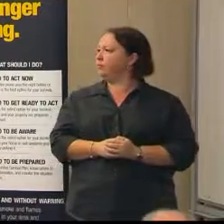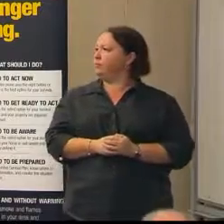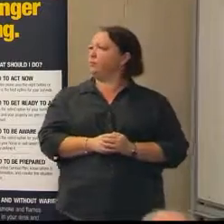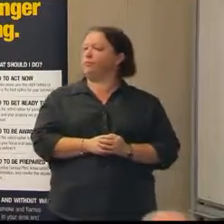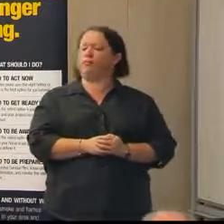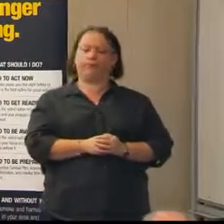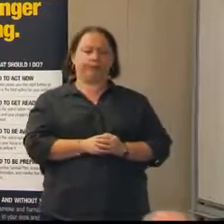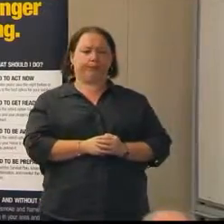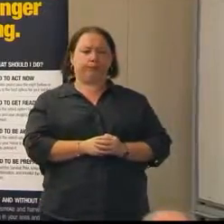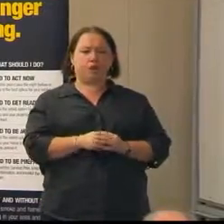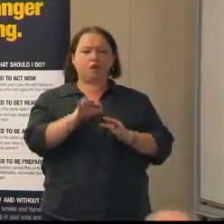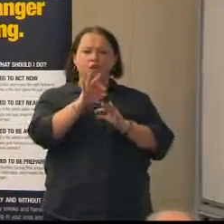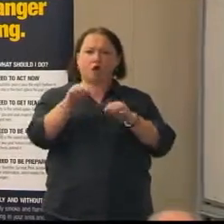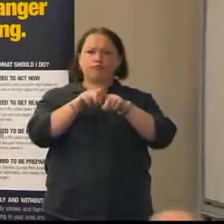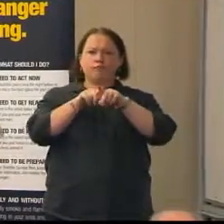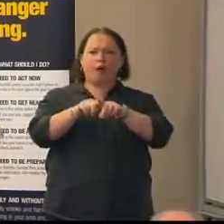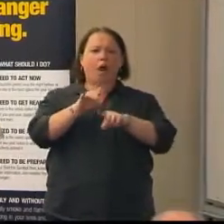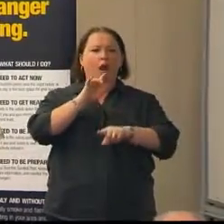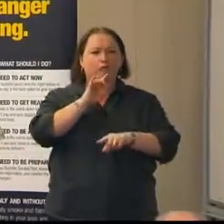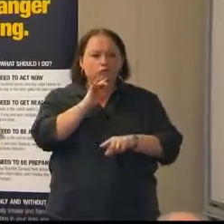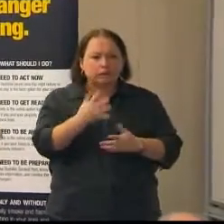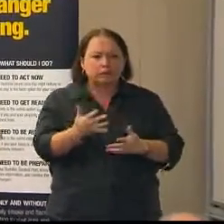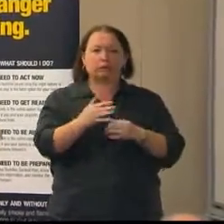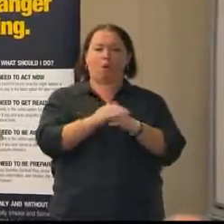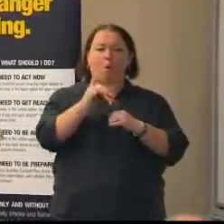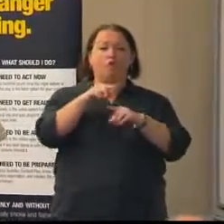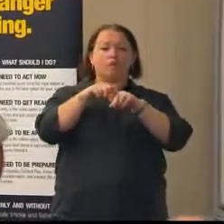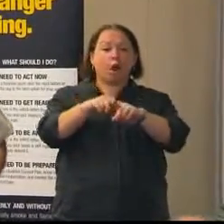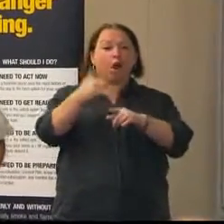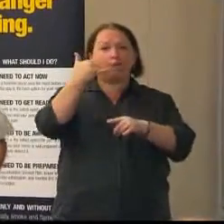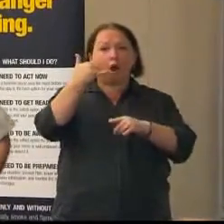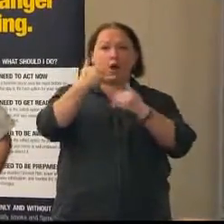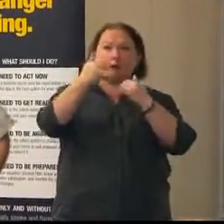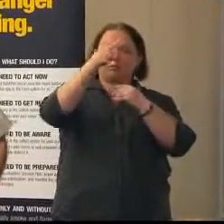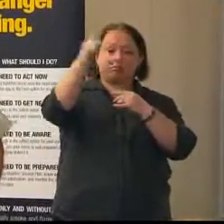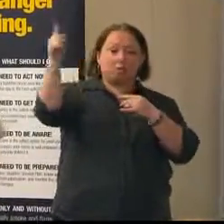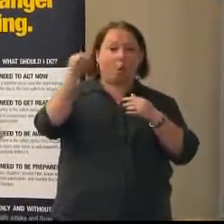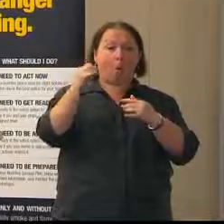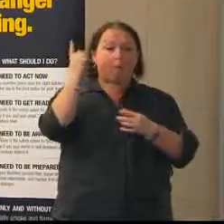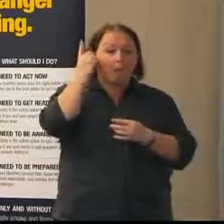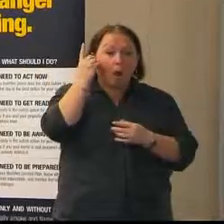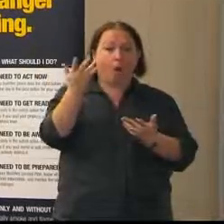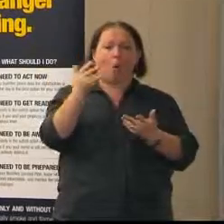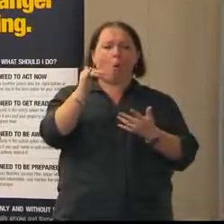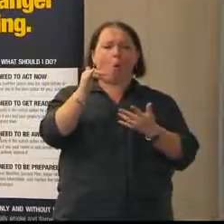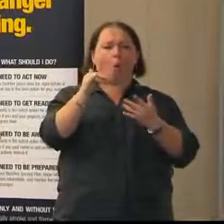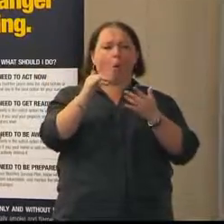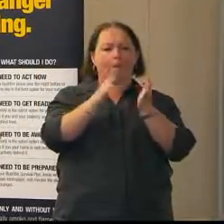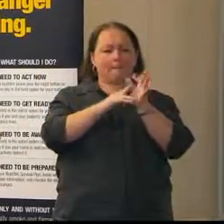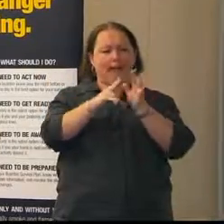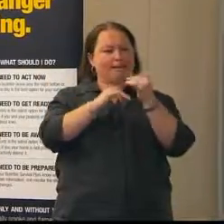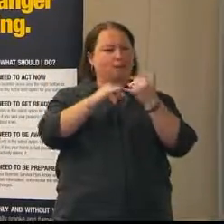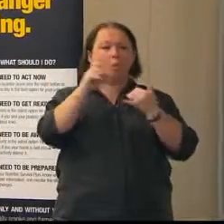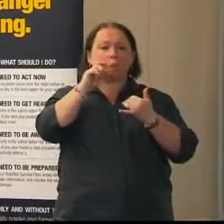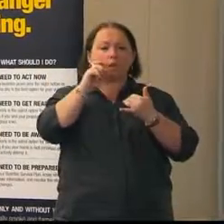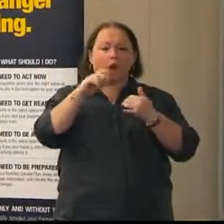not rely on electricity. Do not rely on landlines or even mobile phones or mains water during